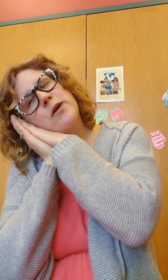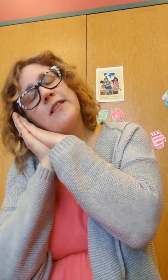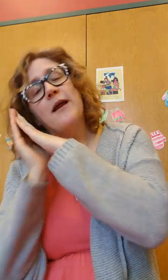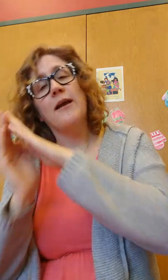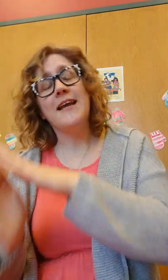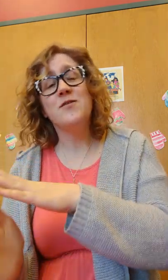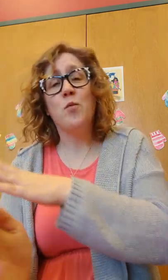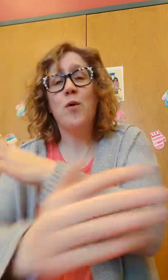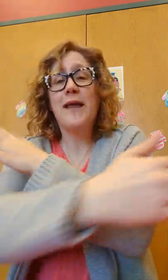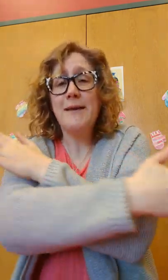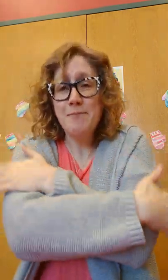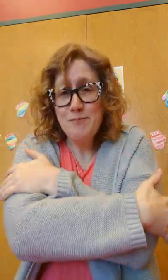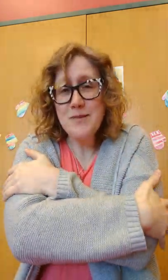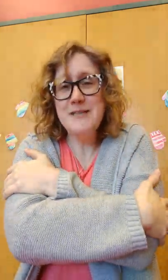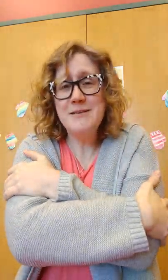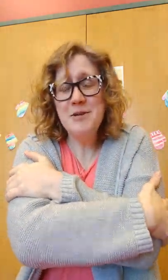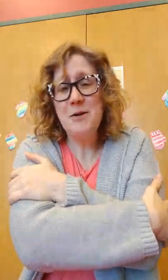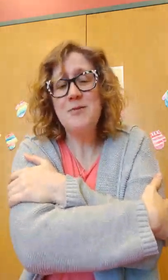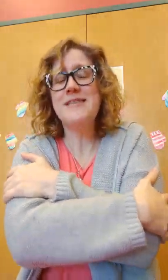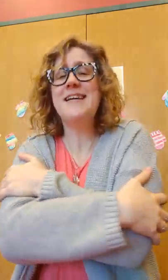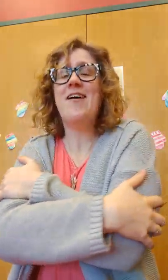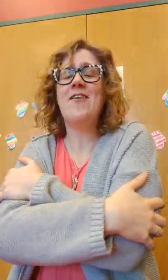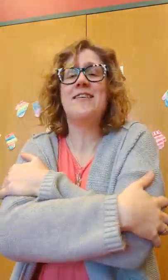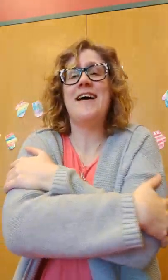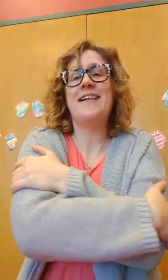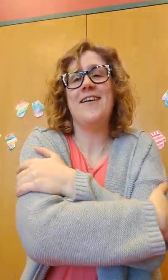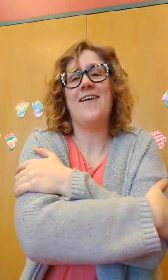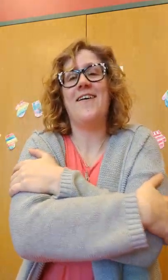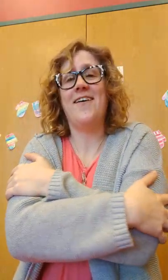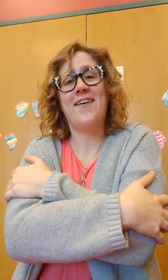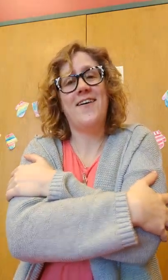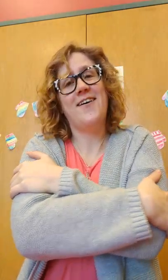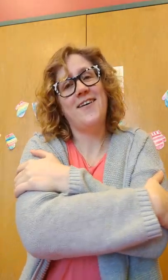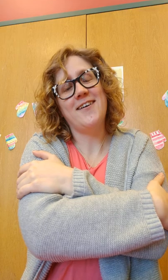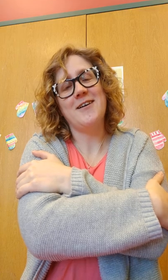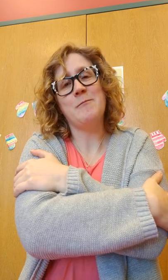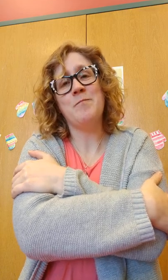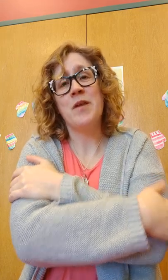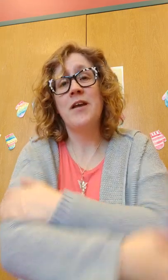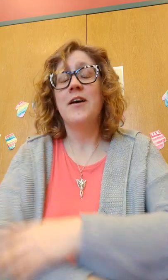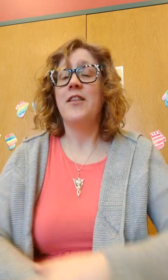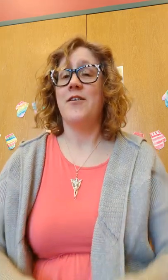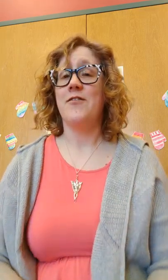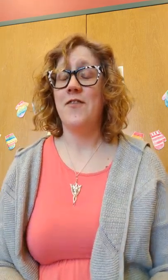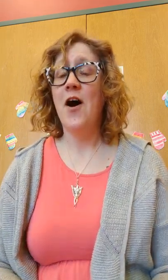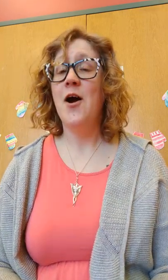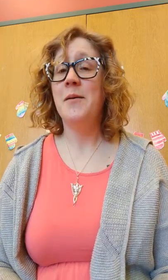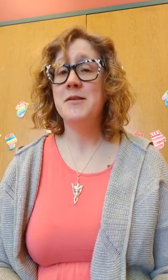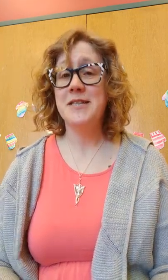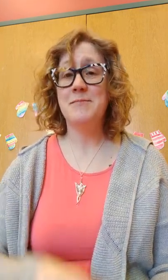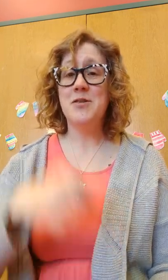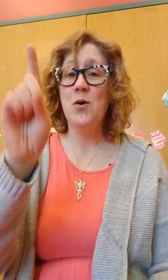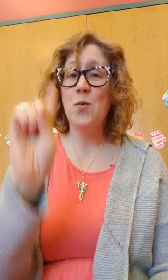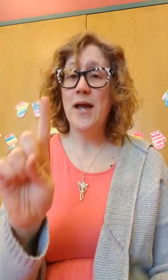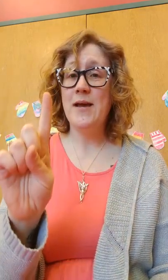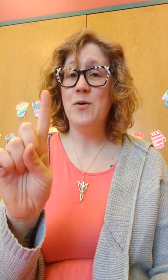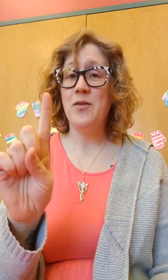His wool kept them cozy all night long. The farmer slipped away with